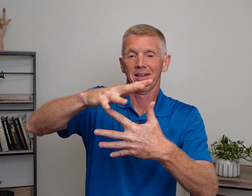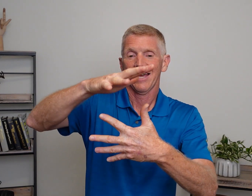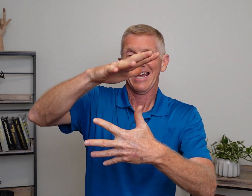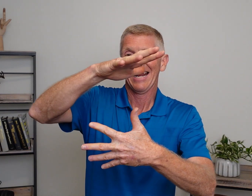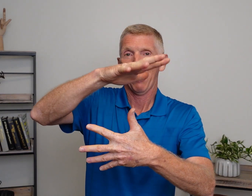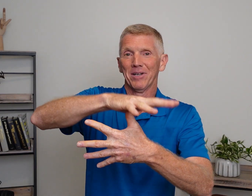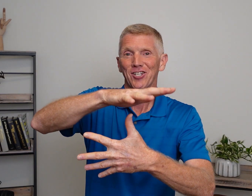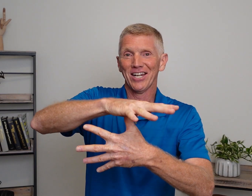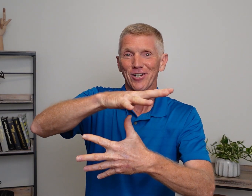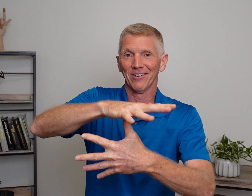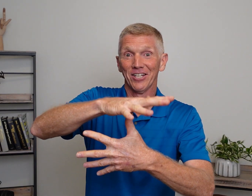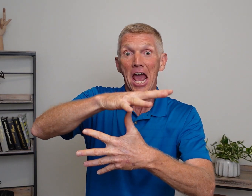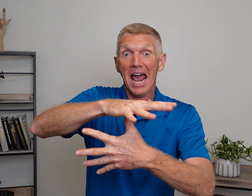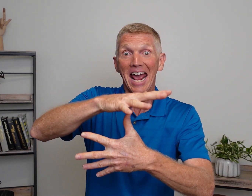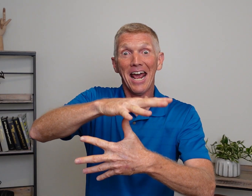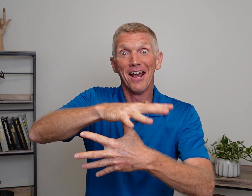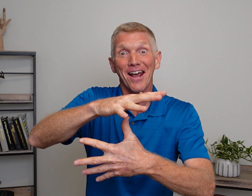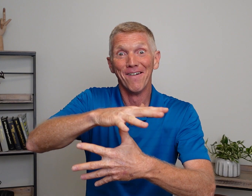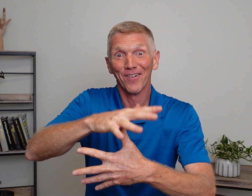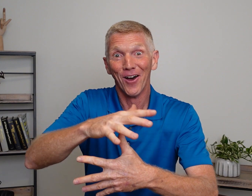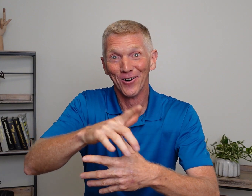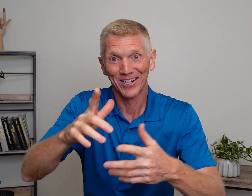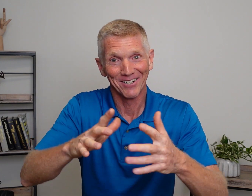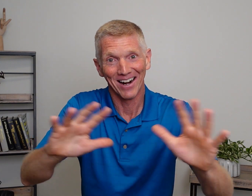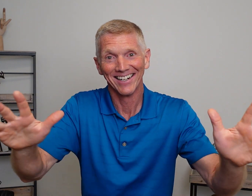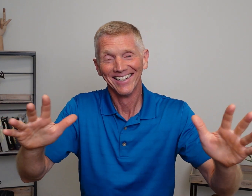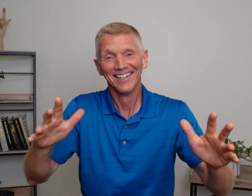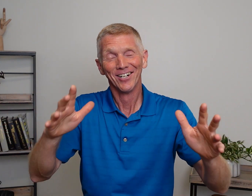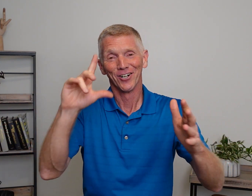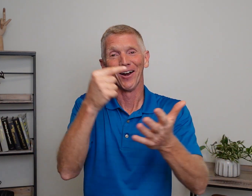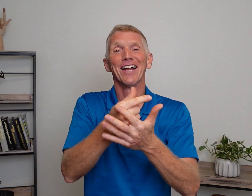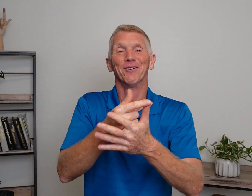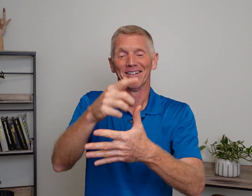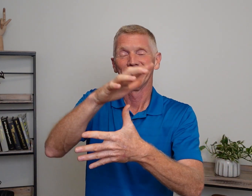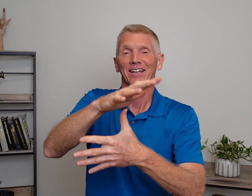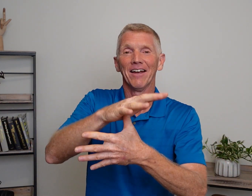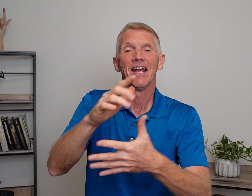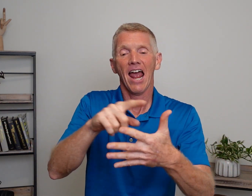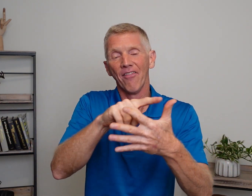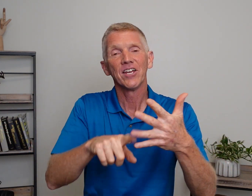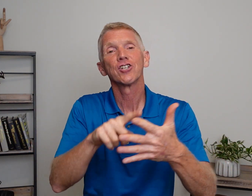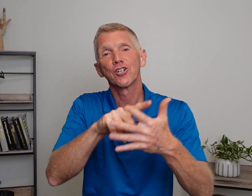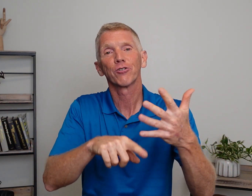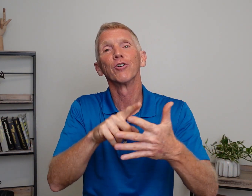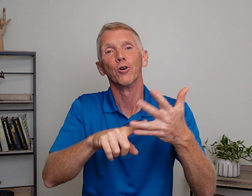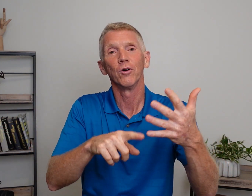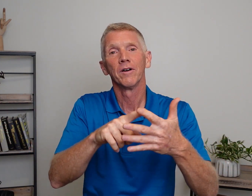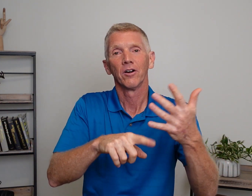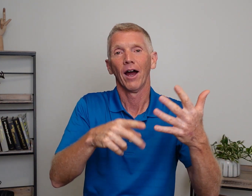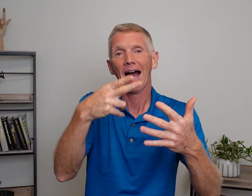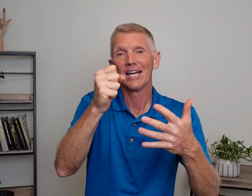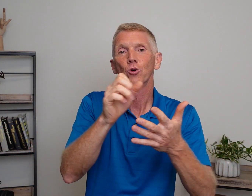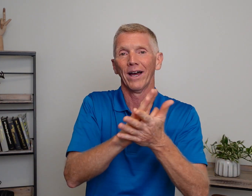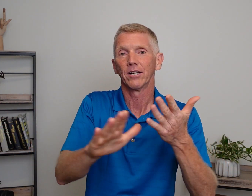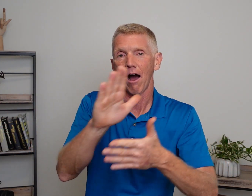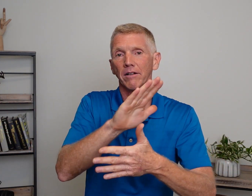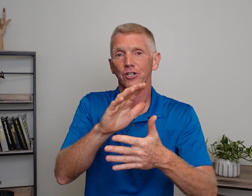And I'm a senior. Yay! For those who are getting ready to graduate. Okay? And this is true, right? High school and college.